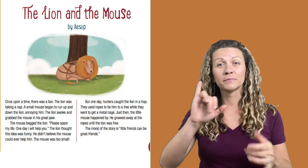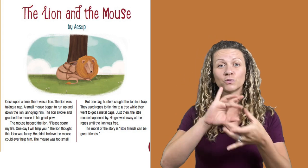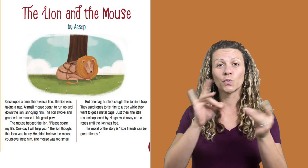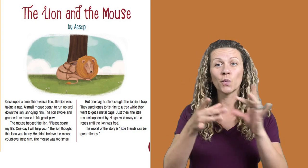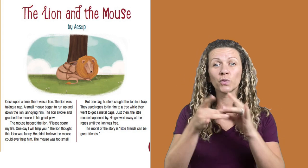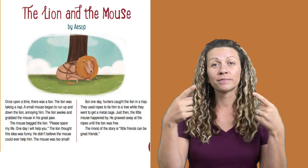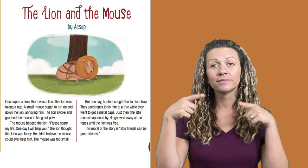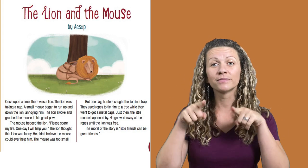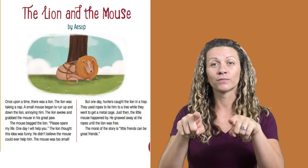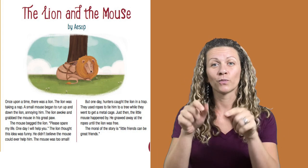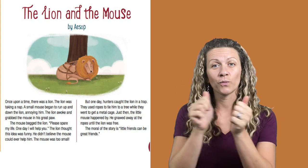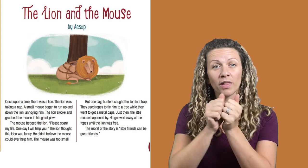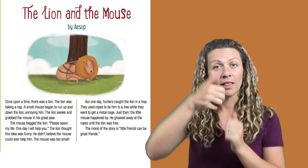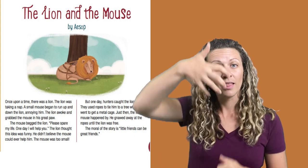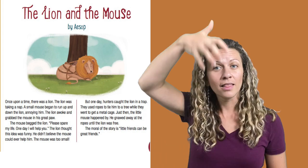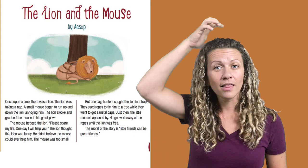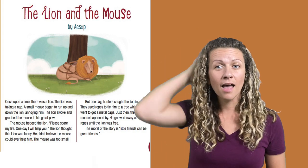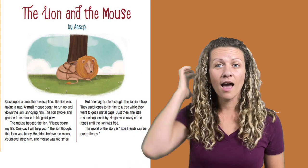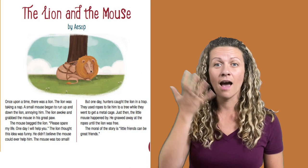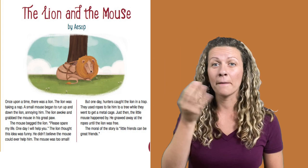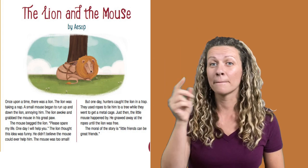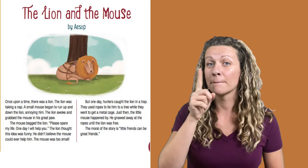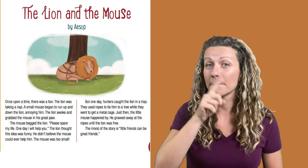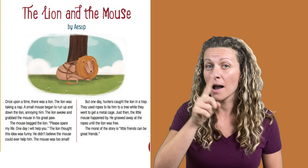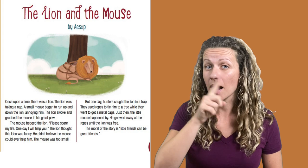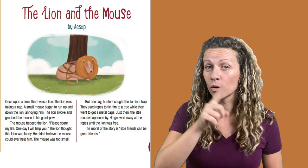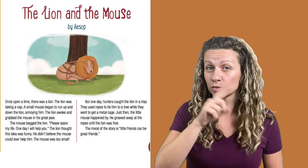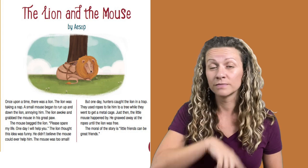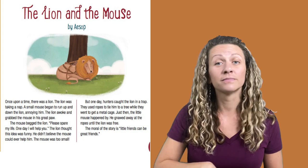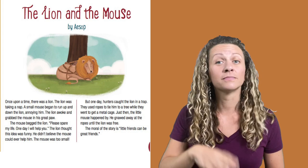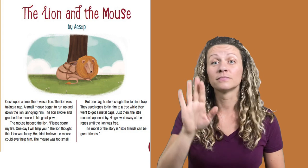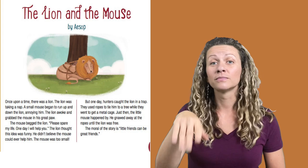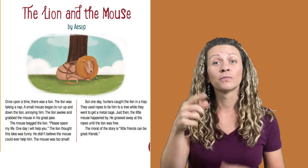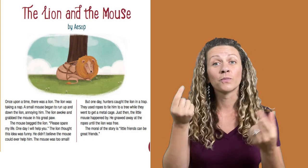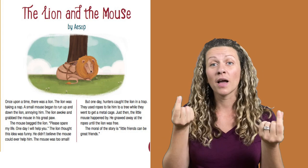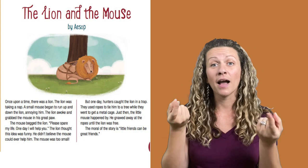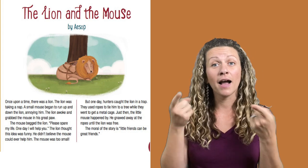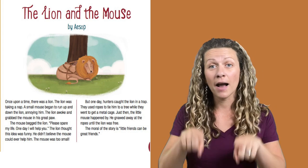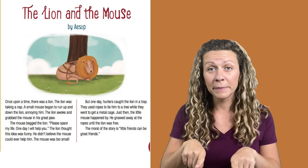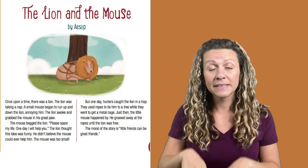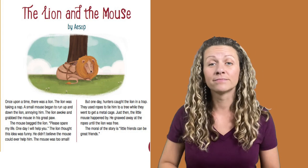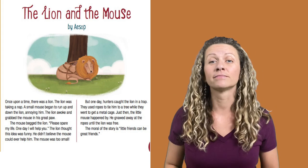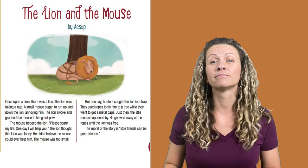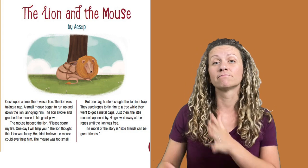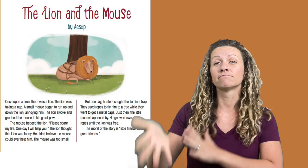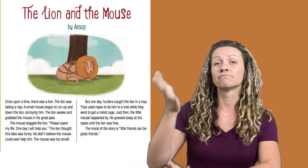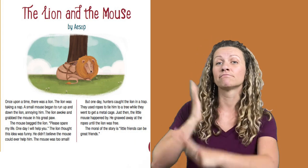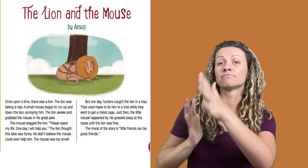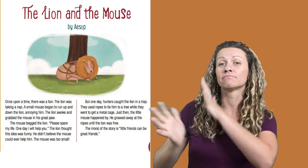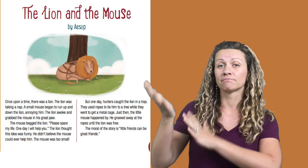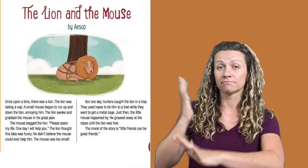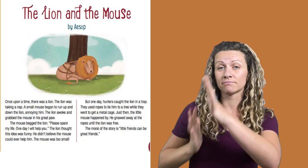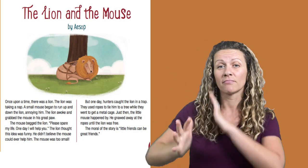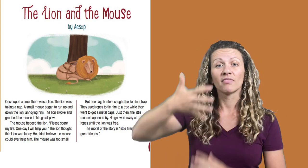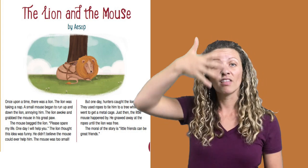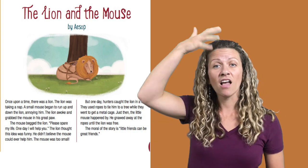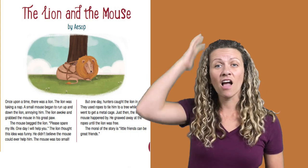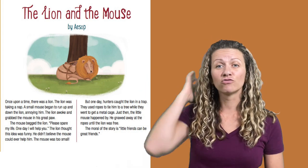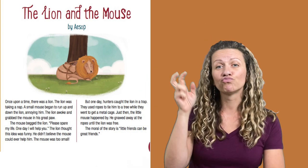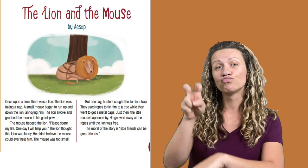This is the same story as the lion and the mouse. What happened in the story was once upon a time,